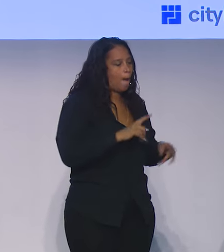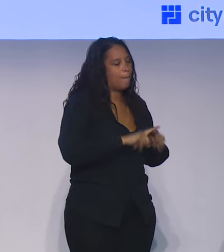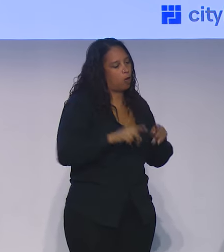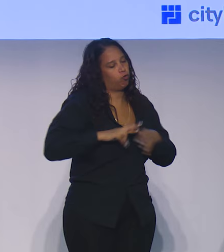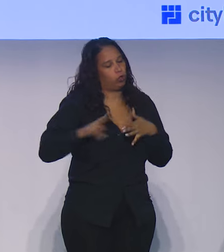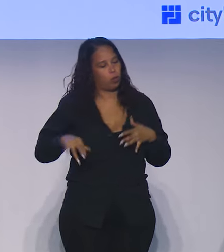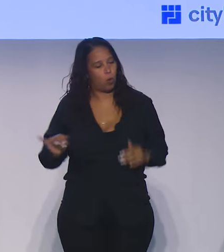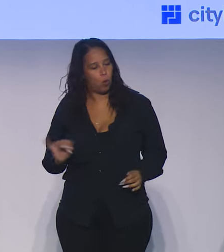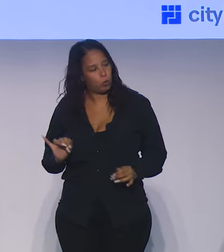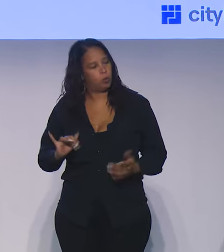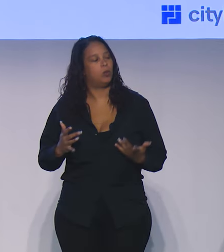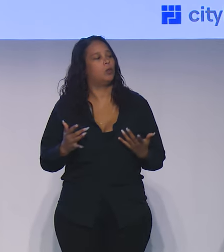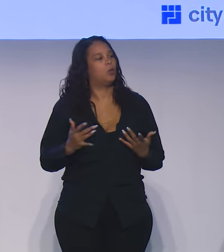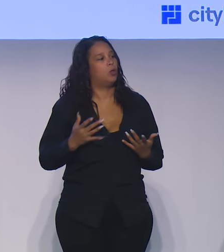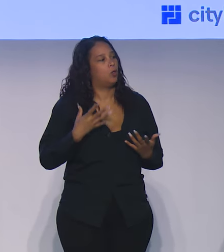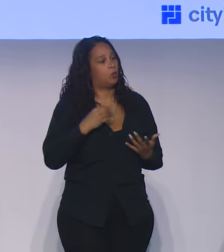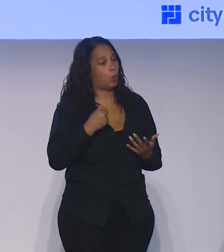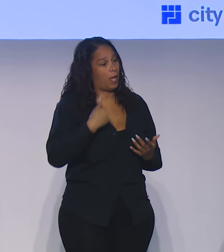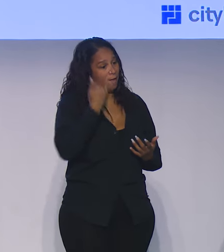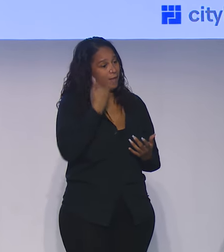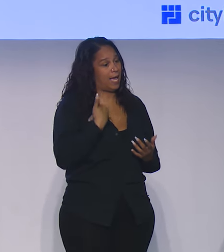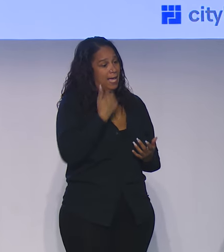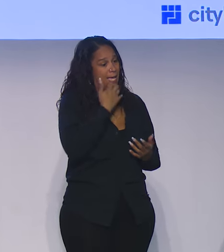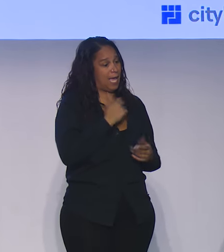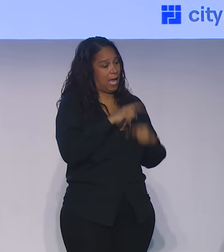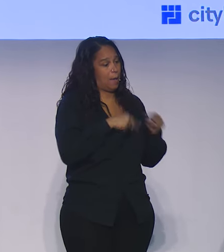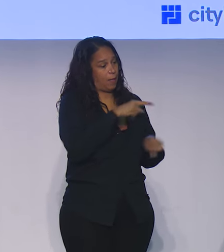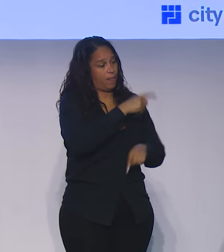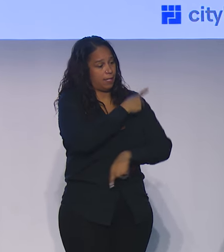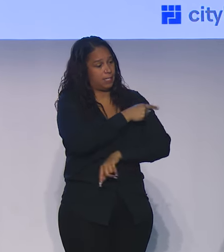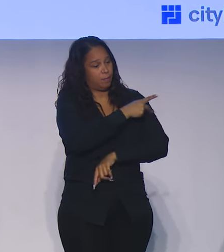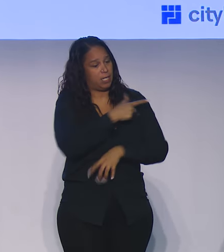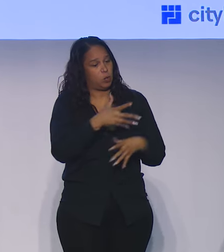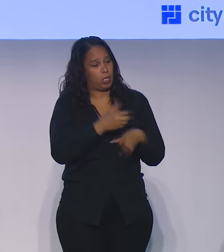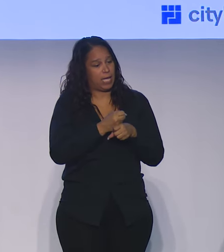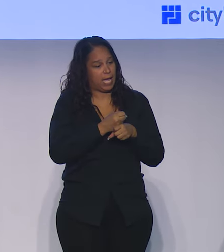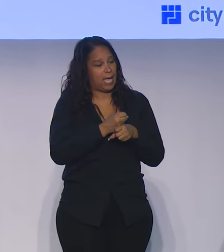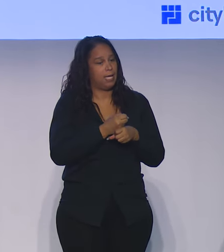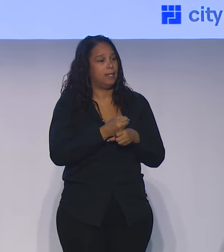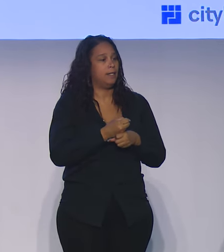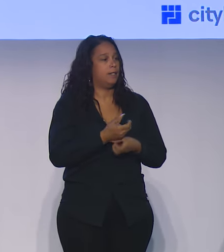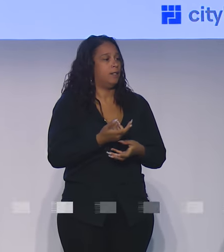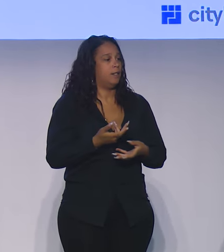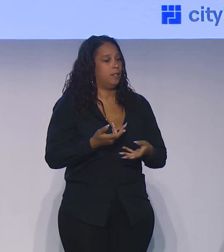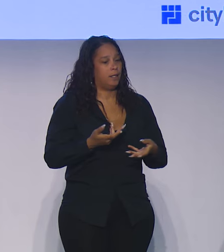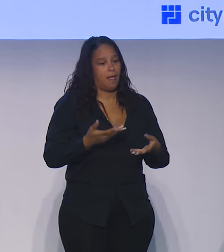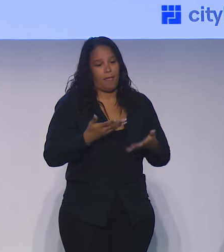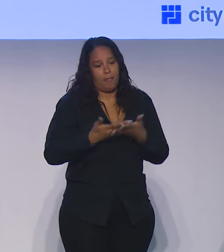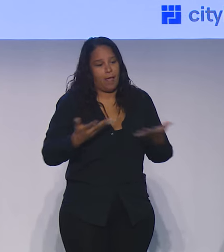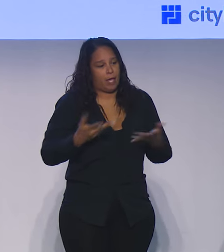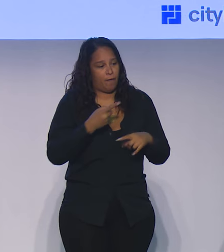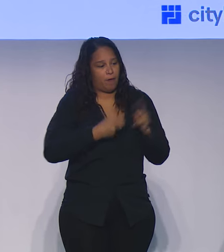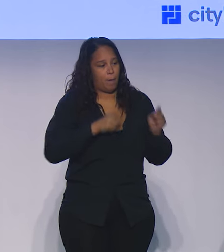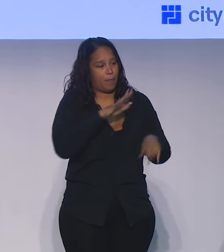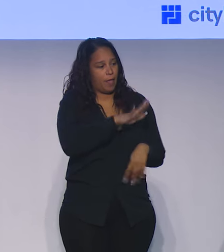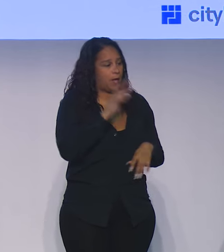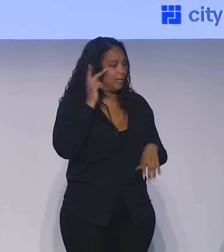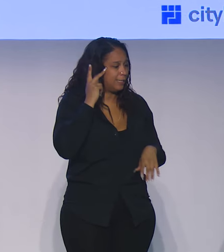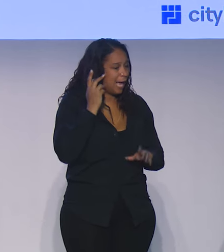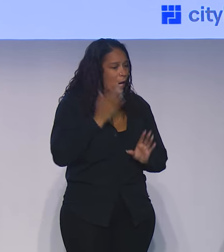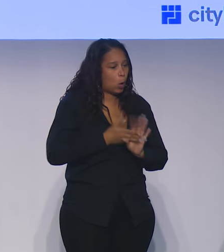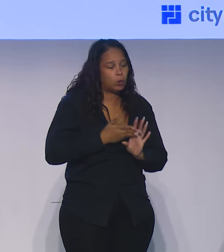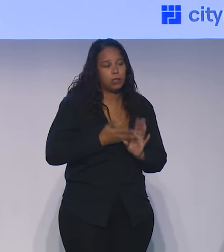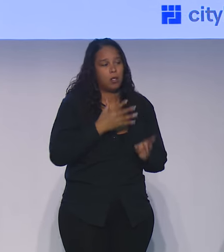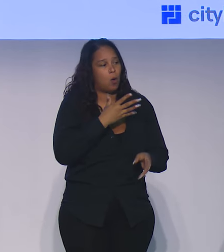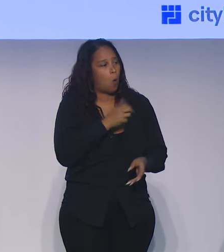continue to say, okay, well, if I care about this patient getting relief from their psychological hypnosis associated with schizophrenia more than I